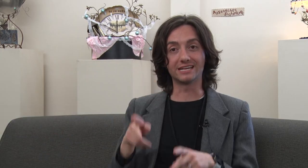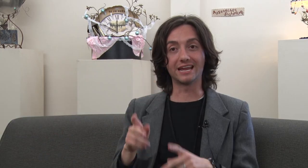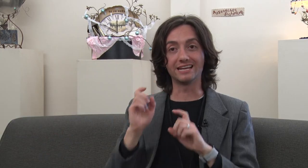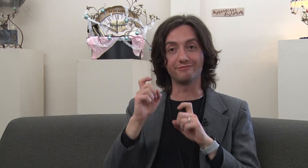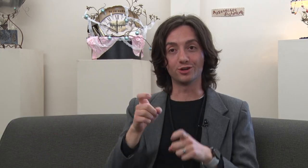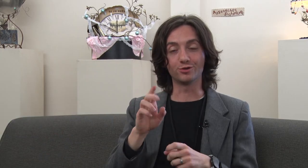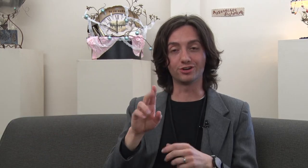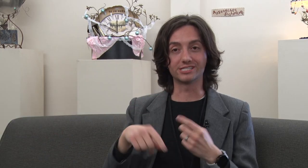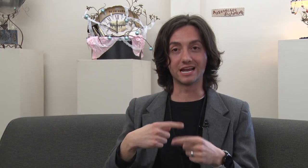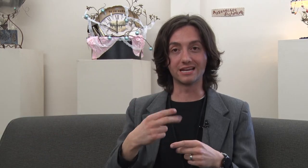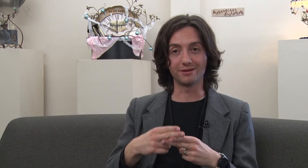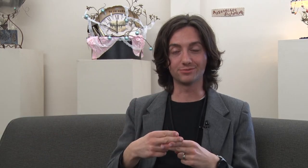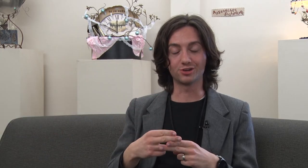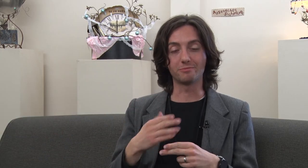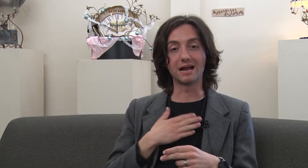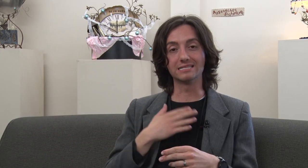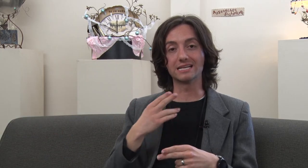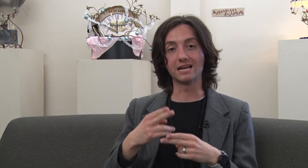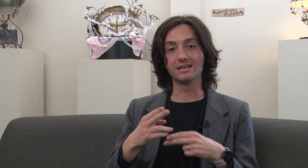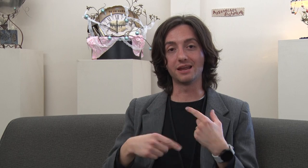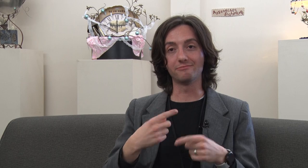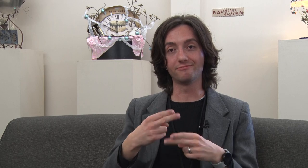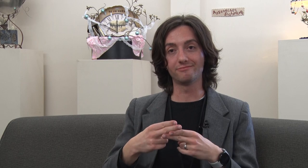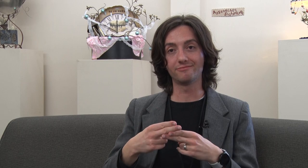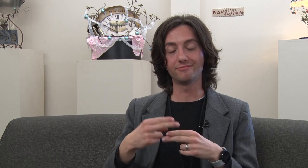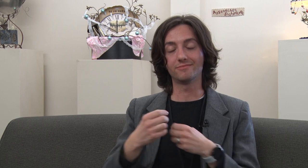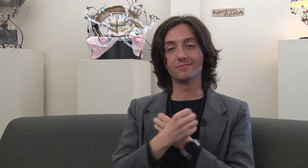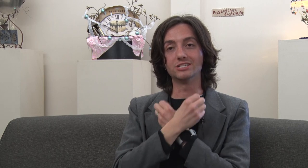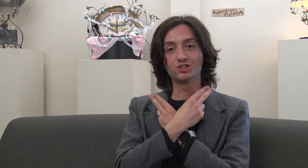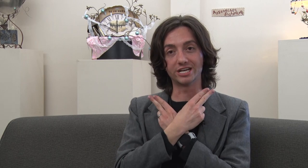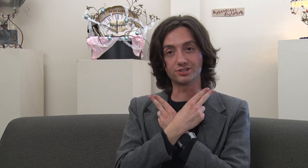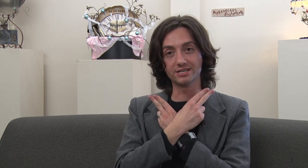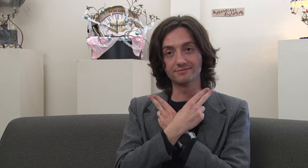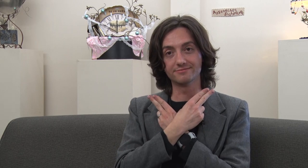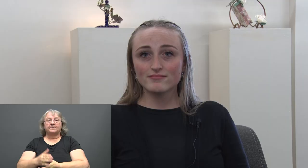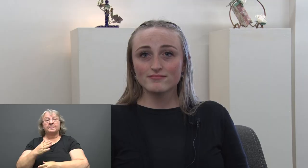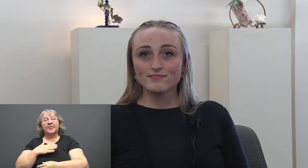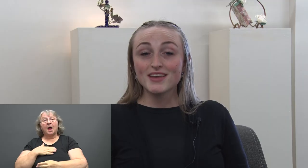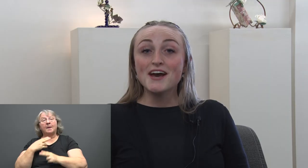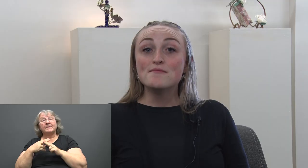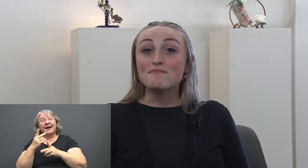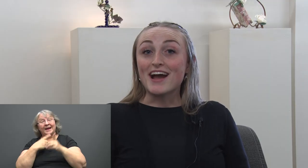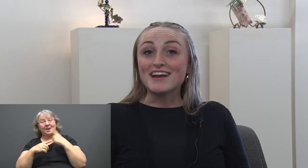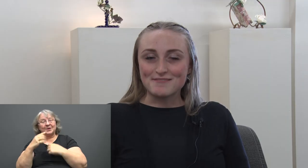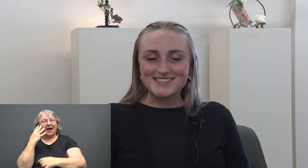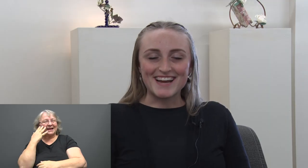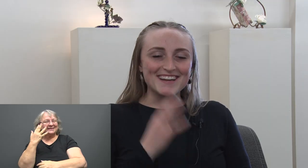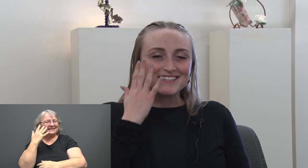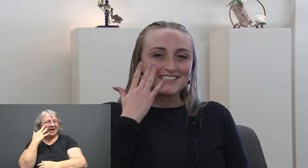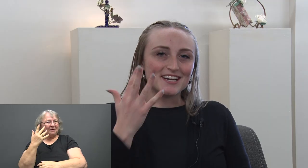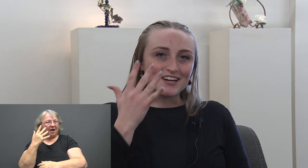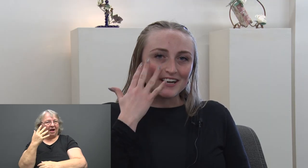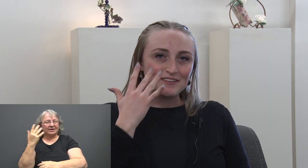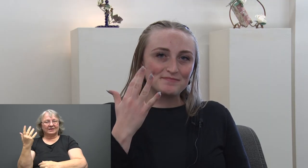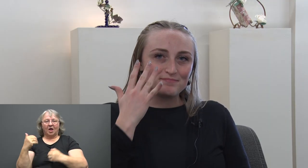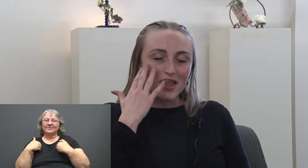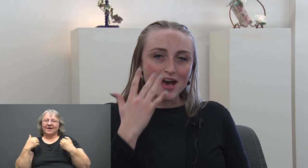can give you your sign name. So my sign name is Chantry. My name sign is Sarah. Uh,